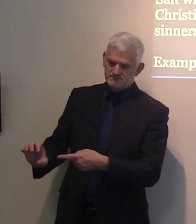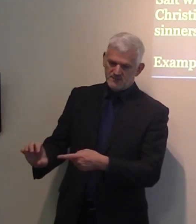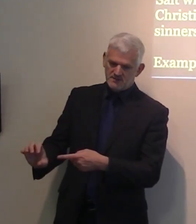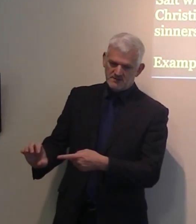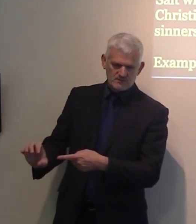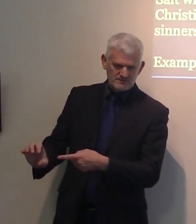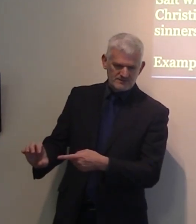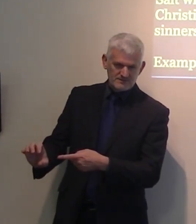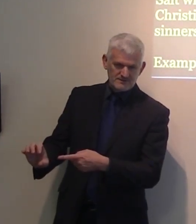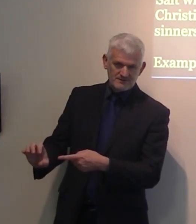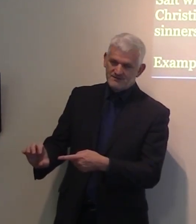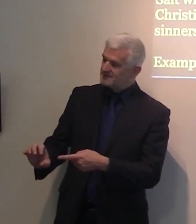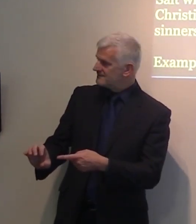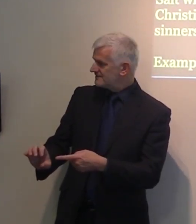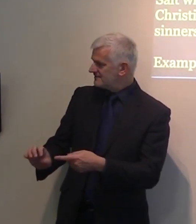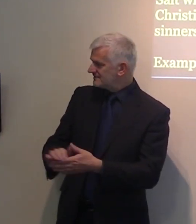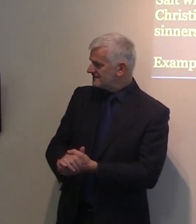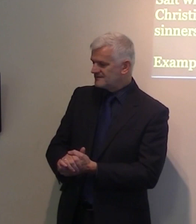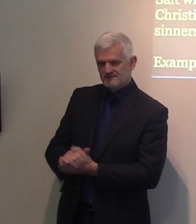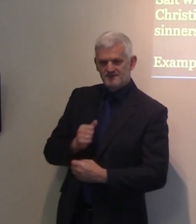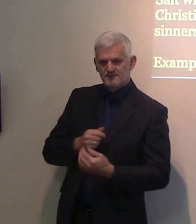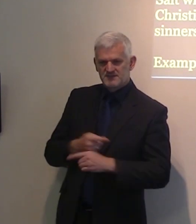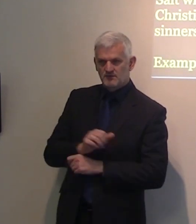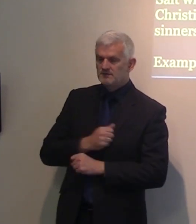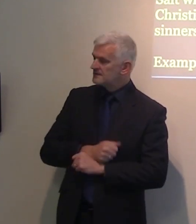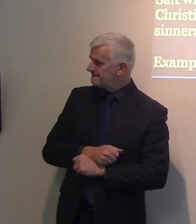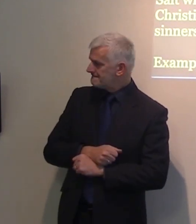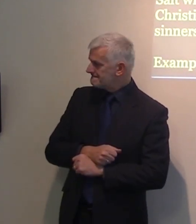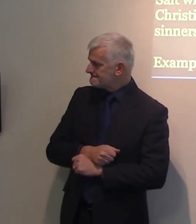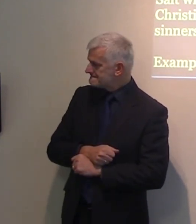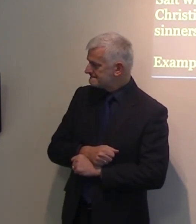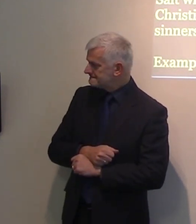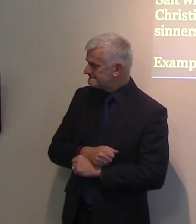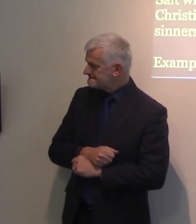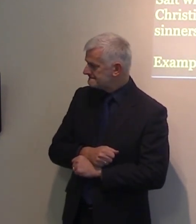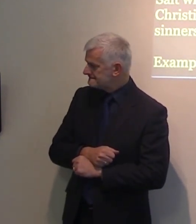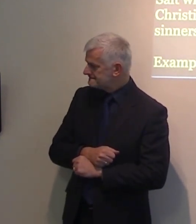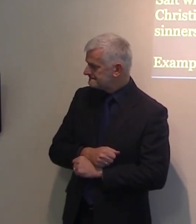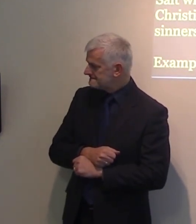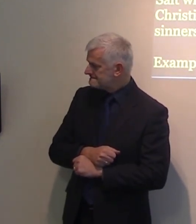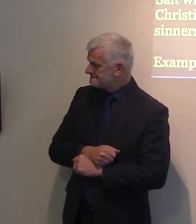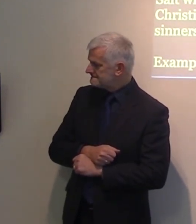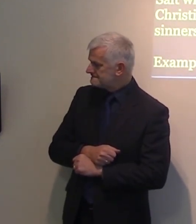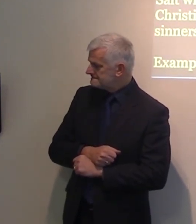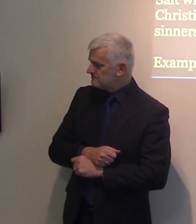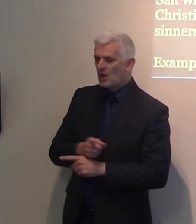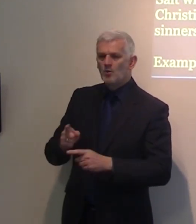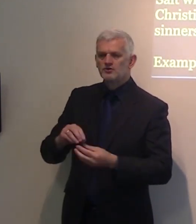If only again, if if only we could incite men and women to be more thirsty about the Lord Jesus Christ, to